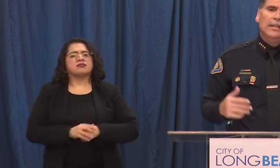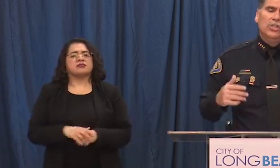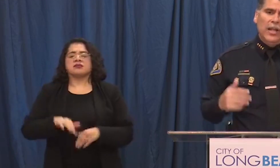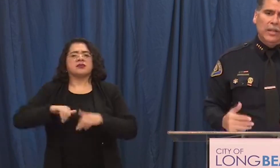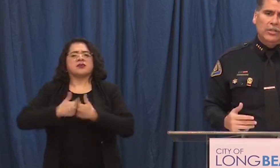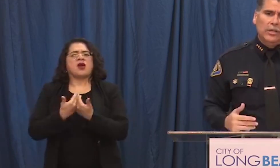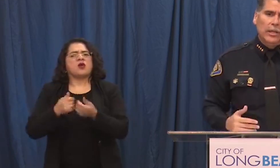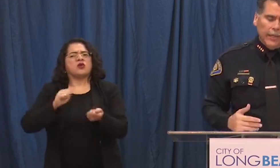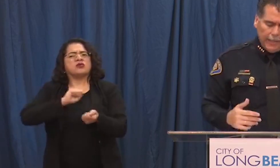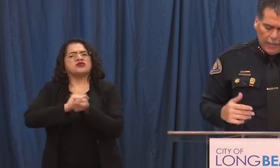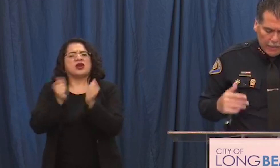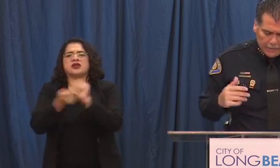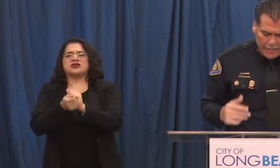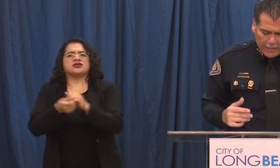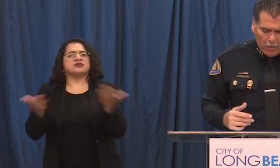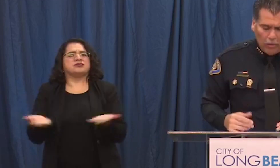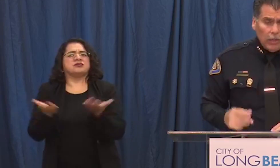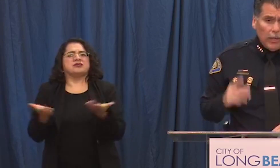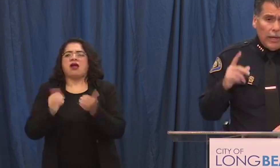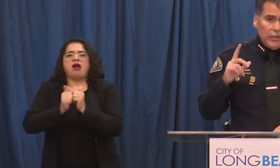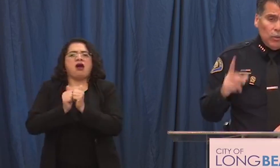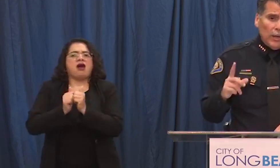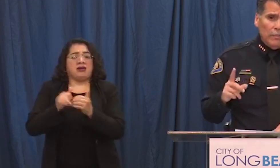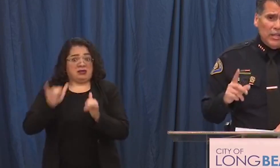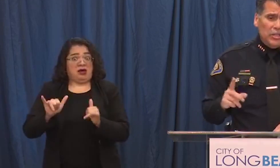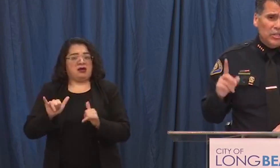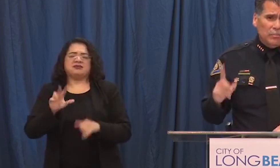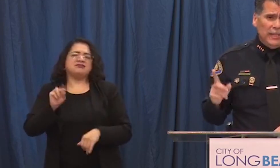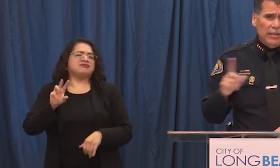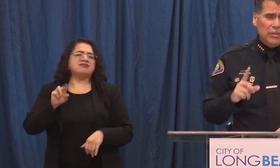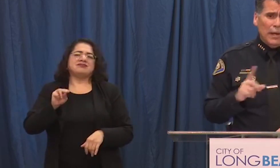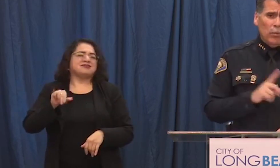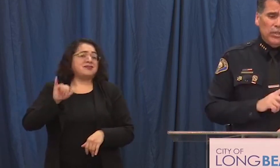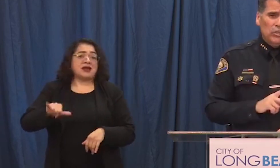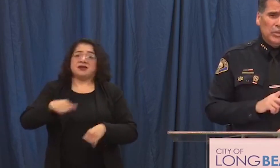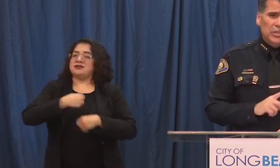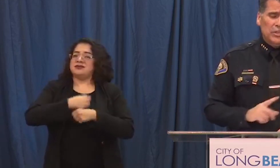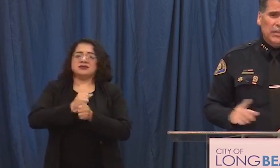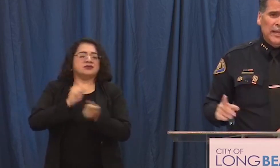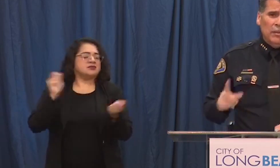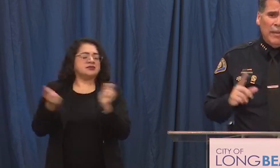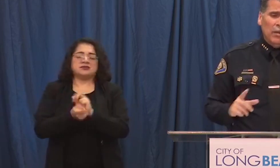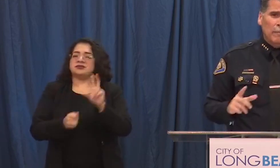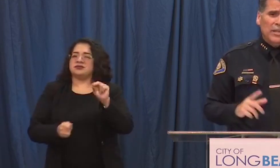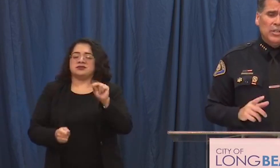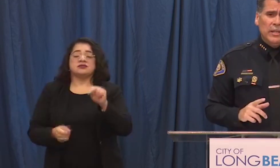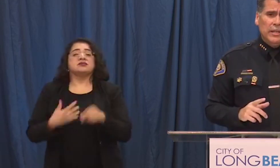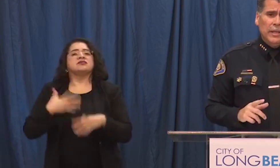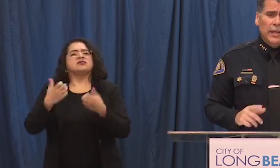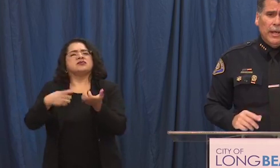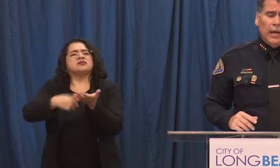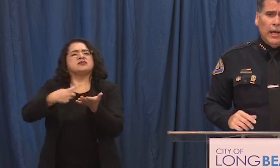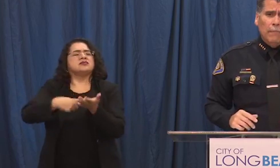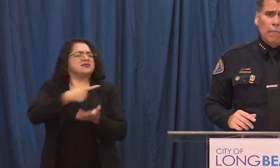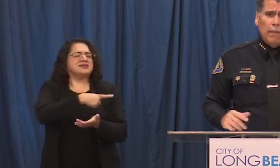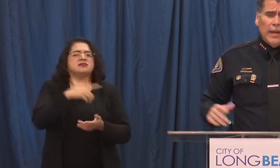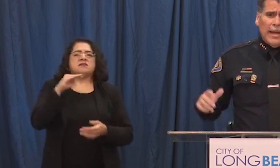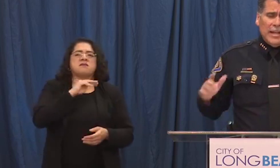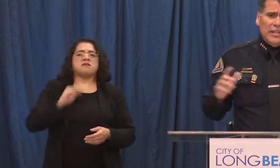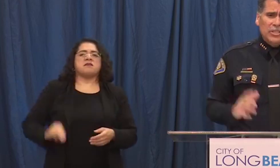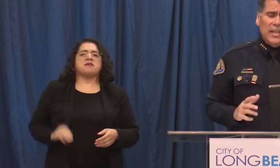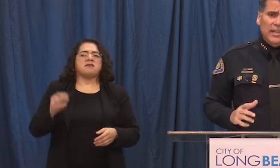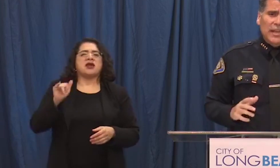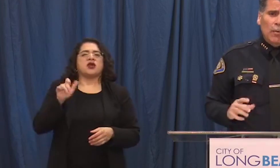create change uh not at all I do want to mention something else about resources and the mayor mentioned it um